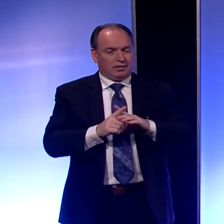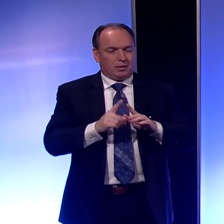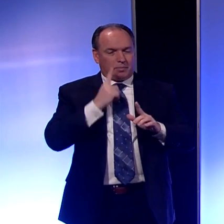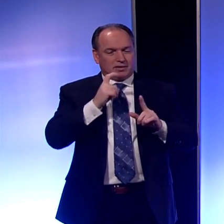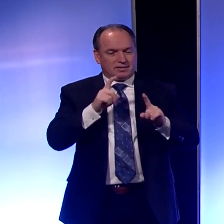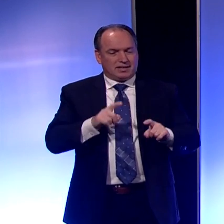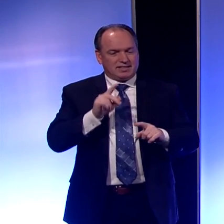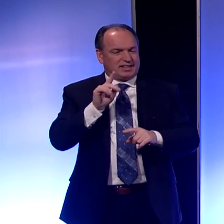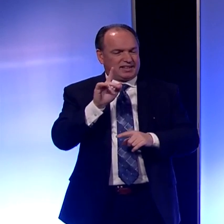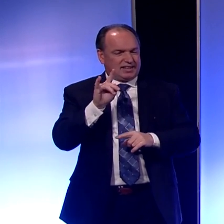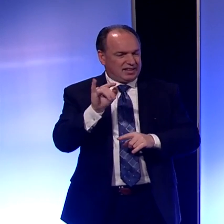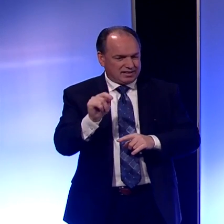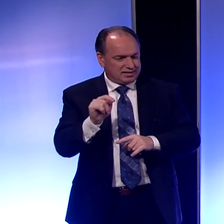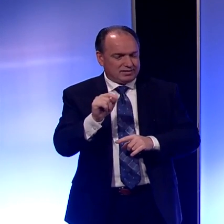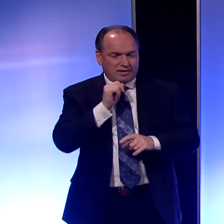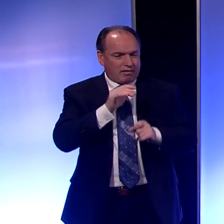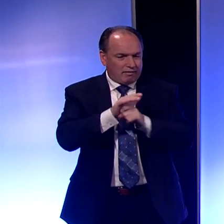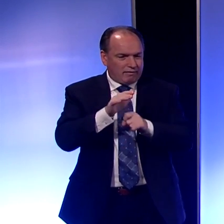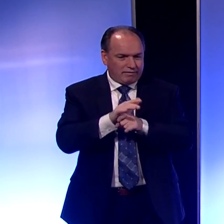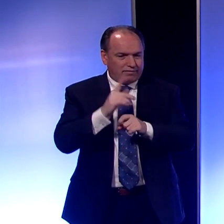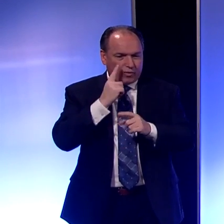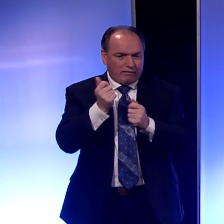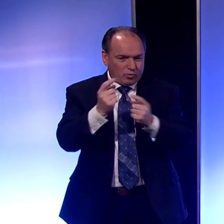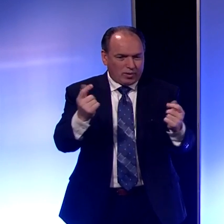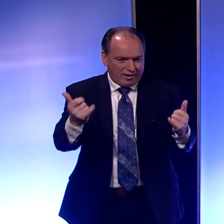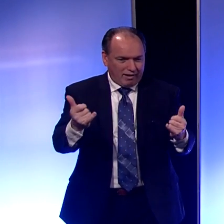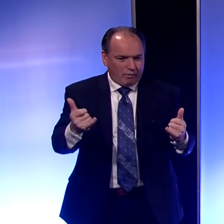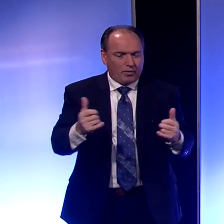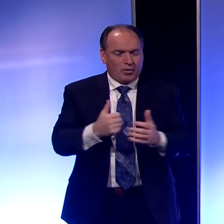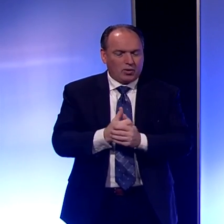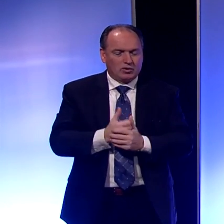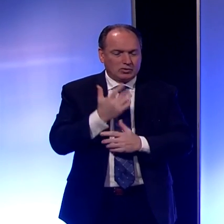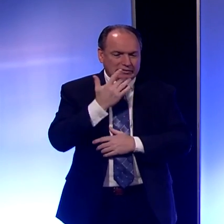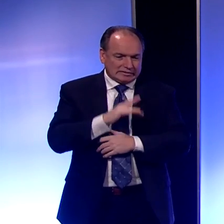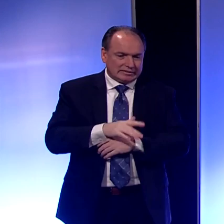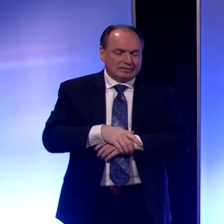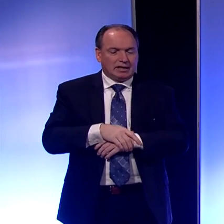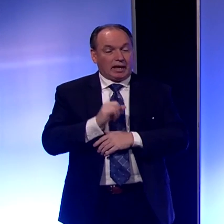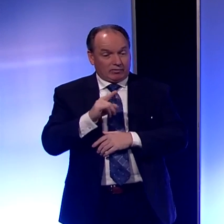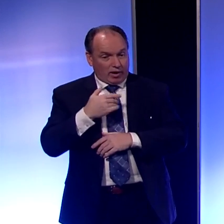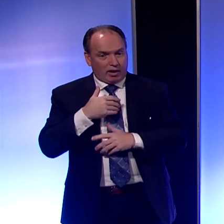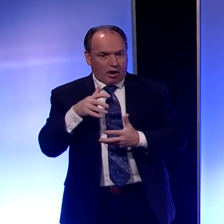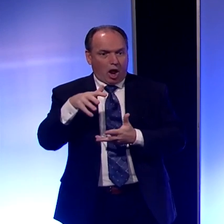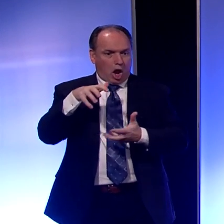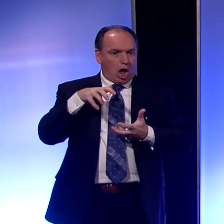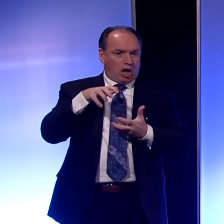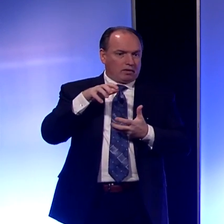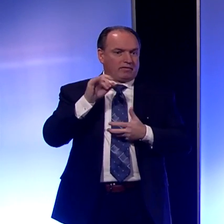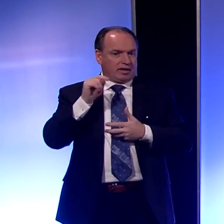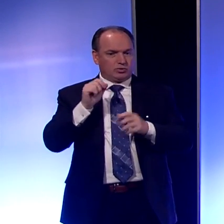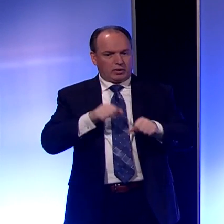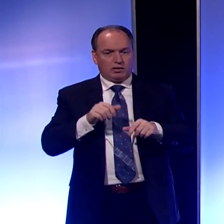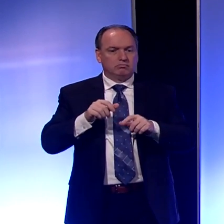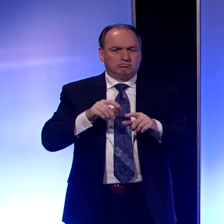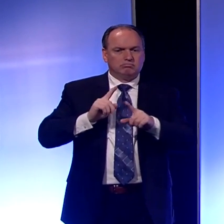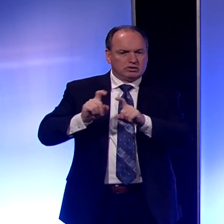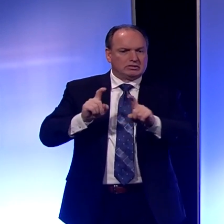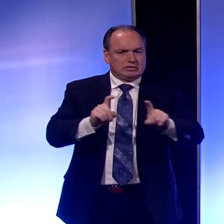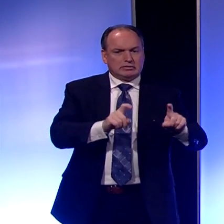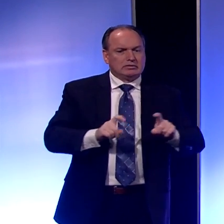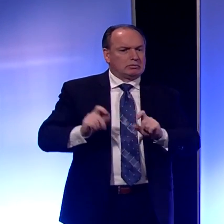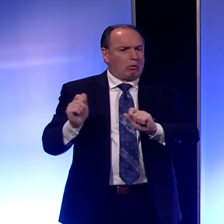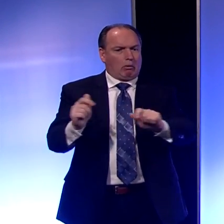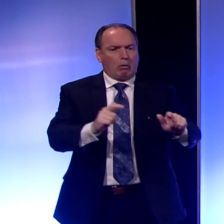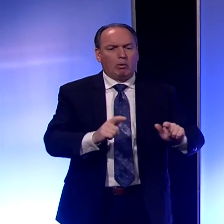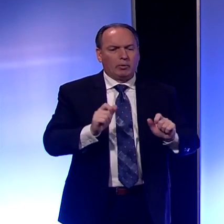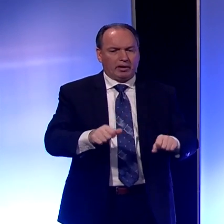in, we don't have them in the number that we need them. So, unfortunately, if we had a lot of test kits, we could be doing a lot more testing